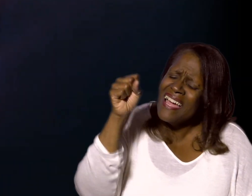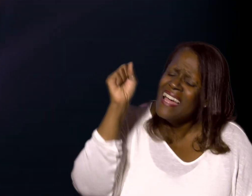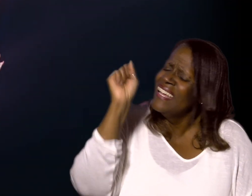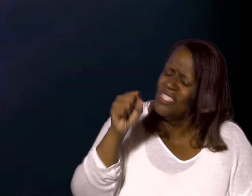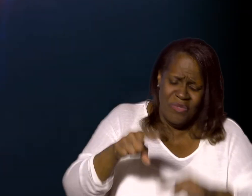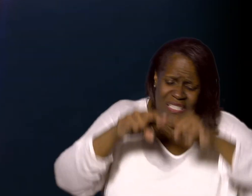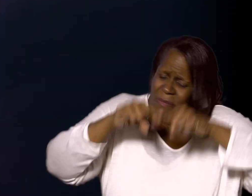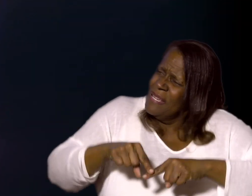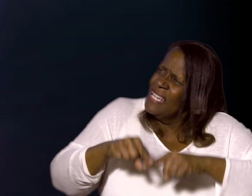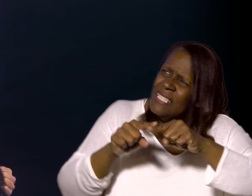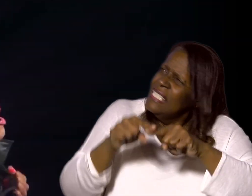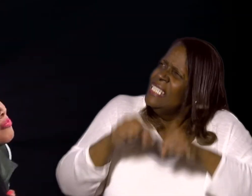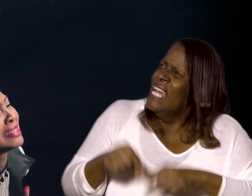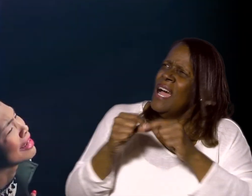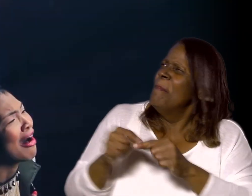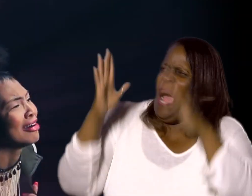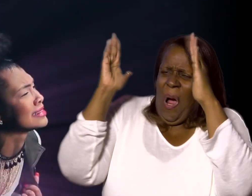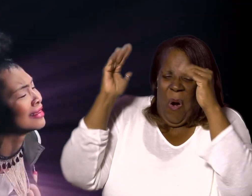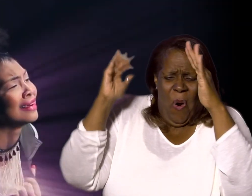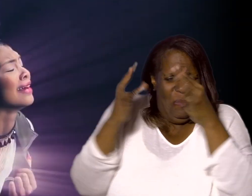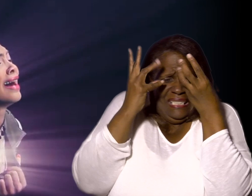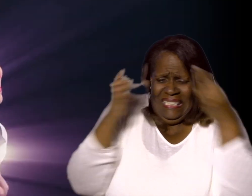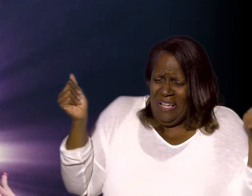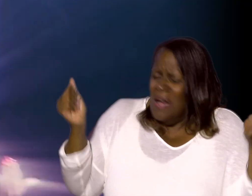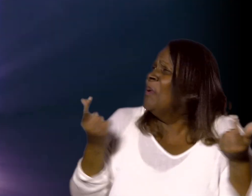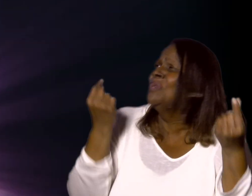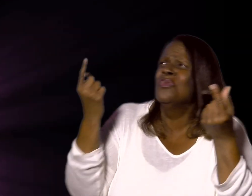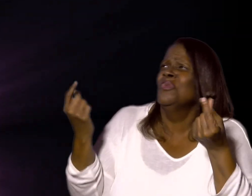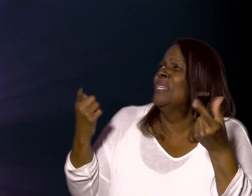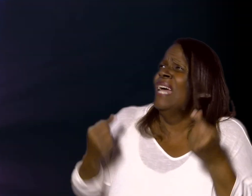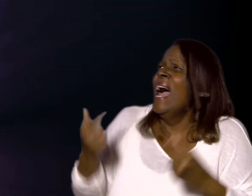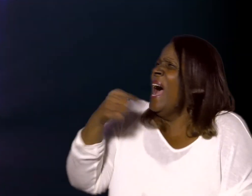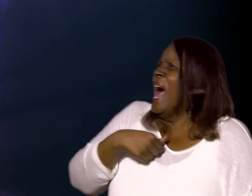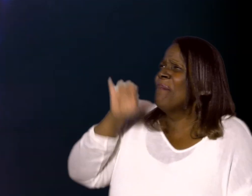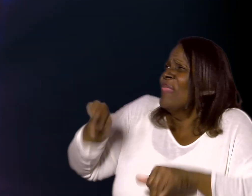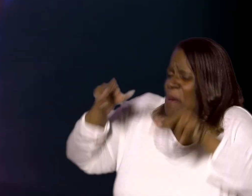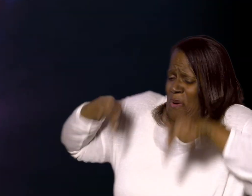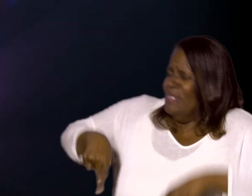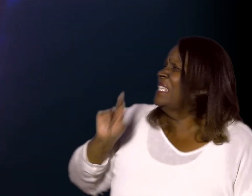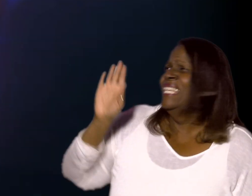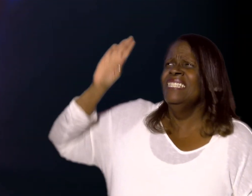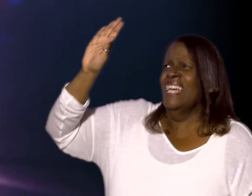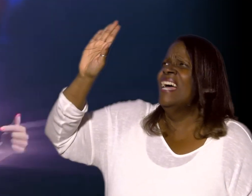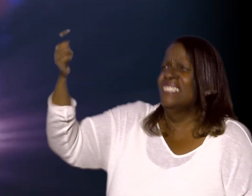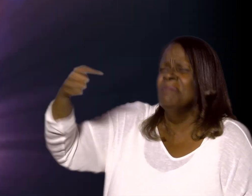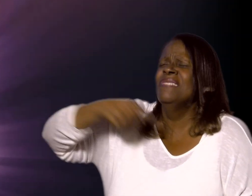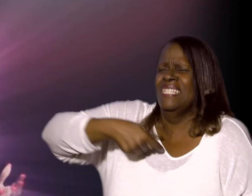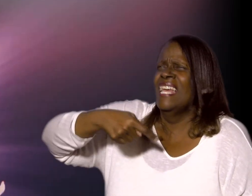When all hope is lost I'll be the one God Send